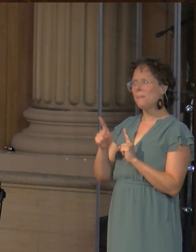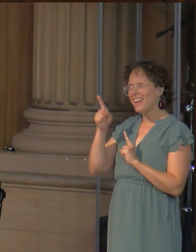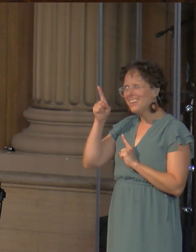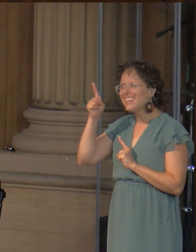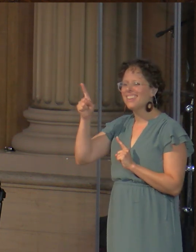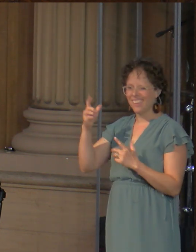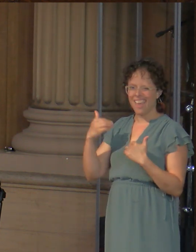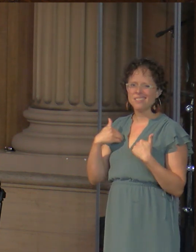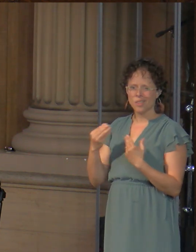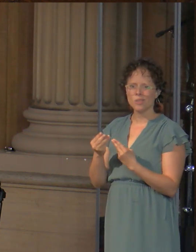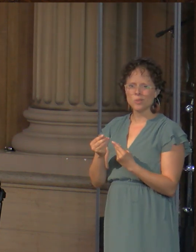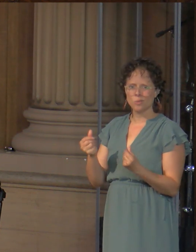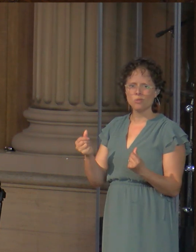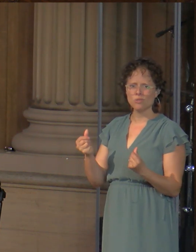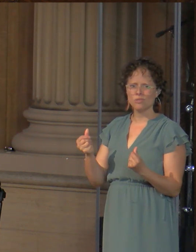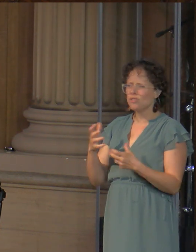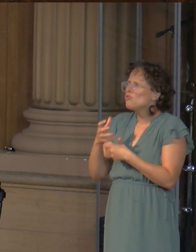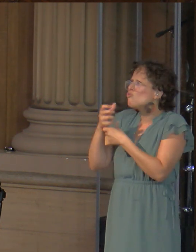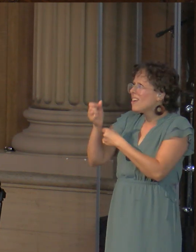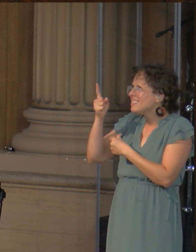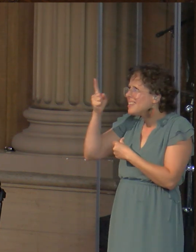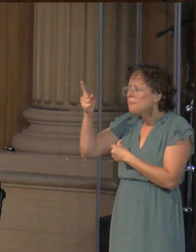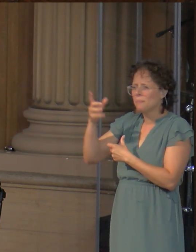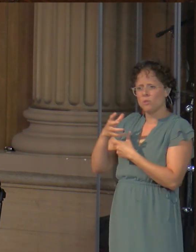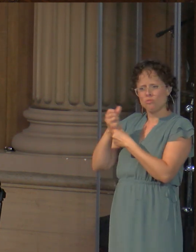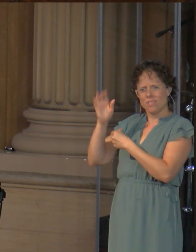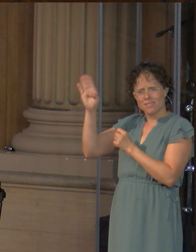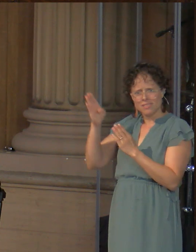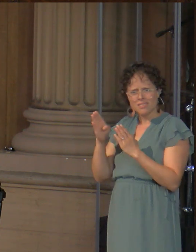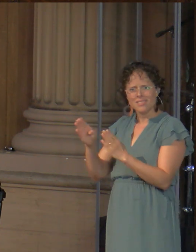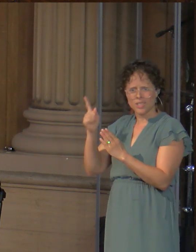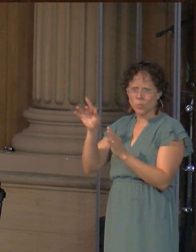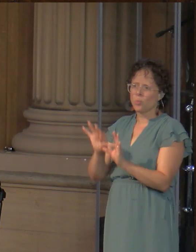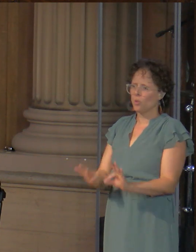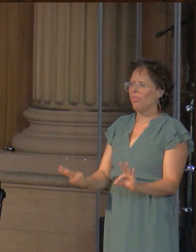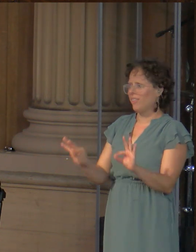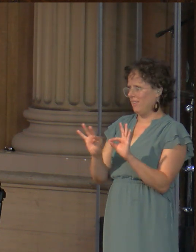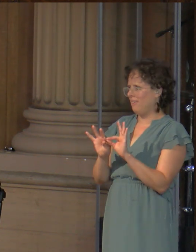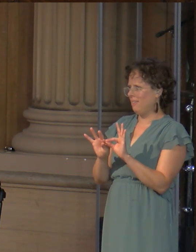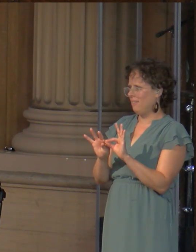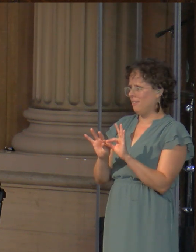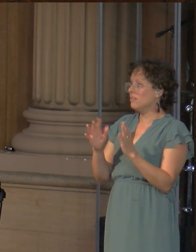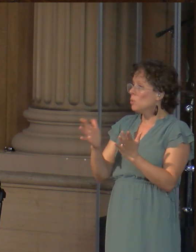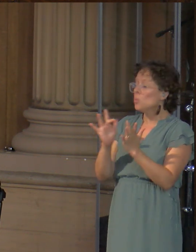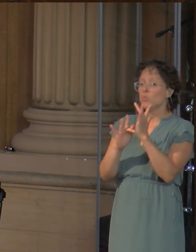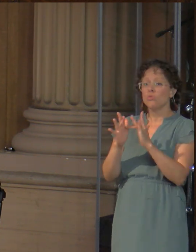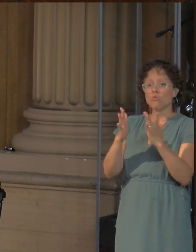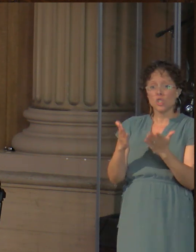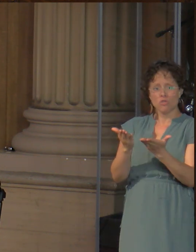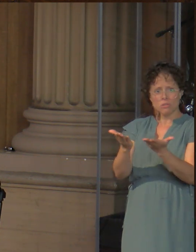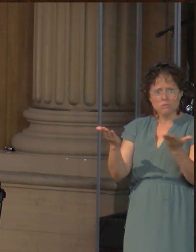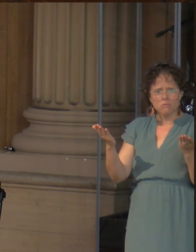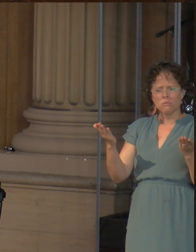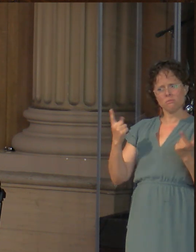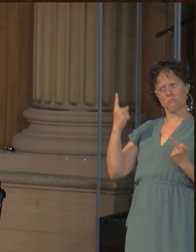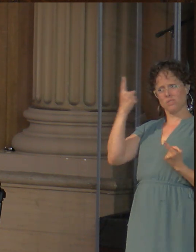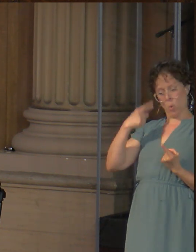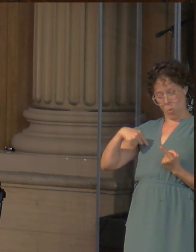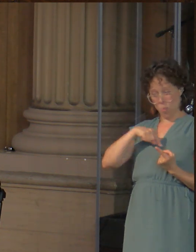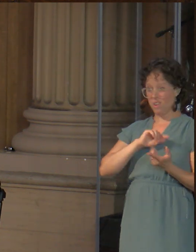So trust in him. He's worthy of it. And Christians let's consider whether we are becoming like the Pharisees who are demanding